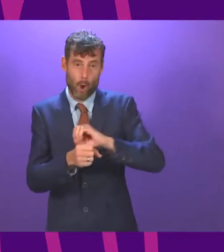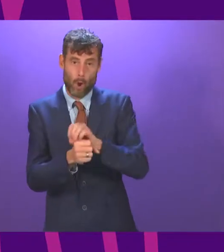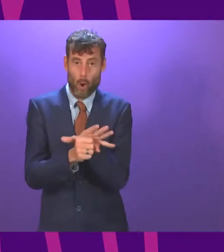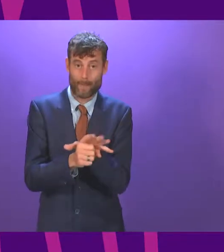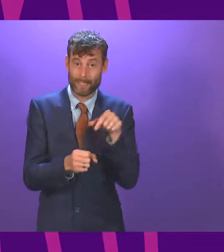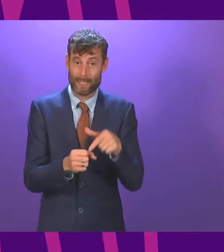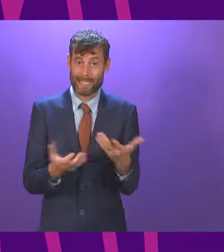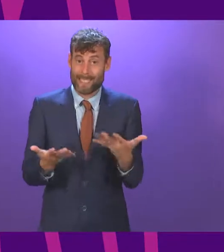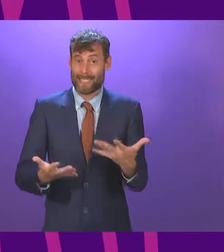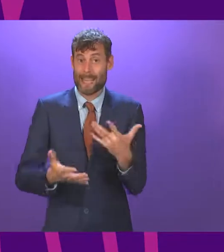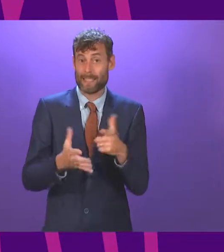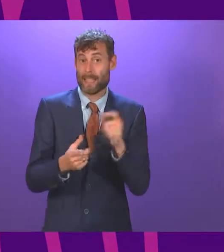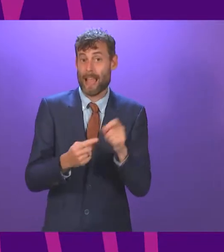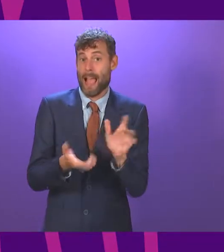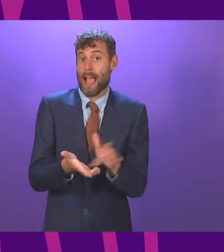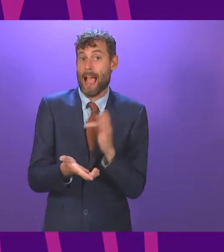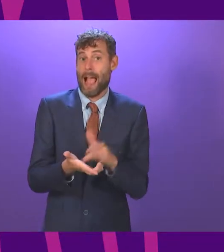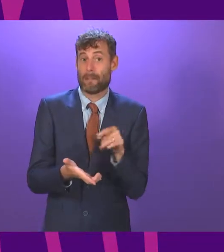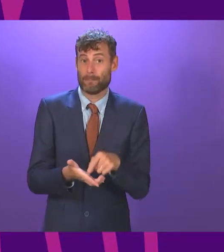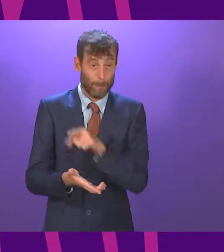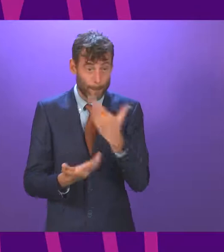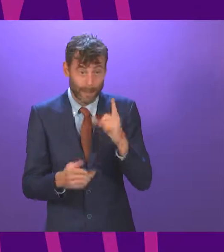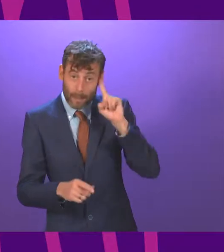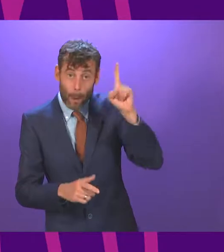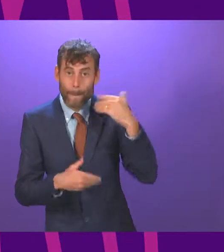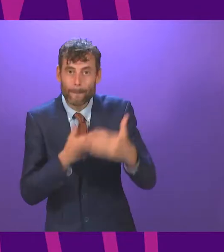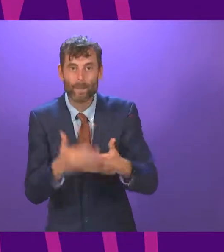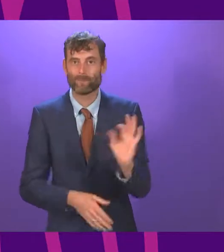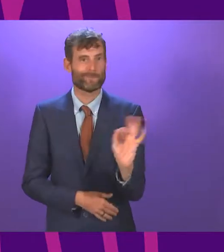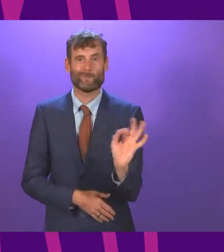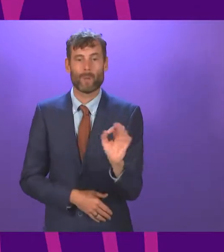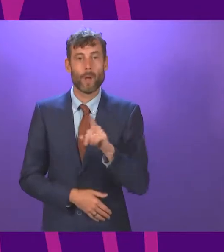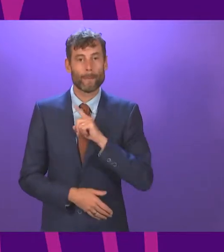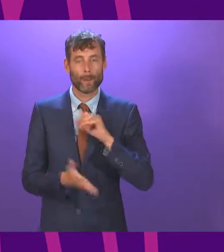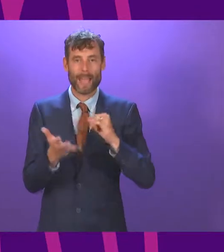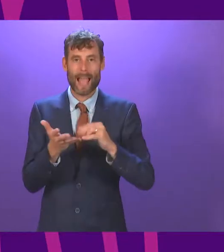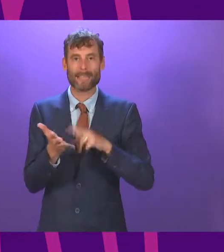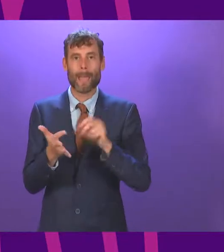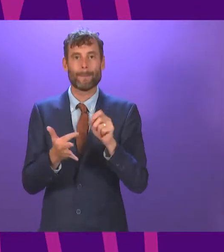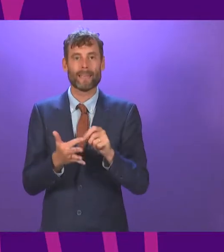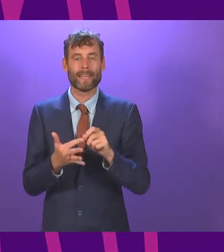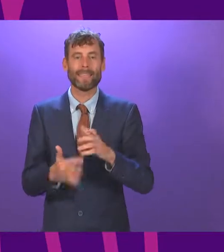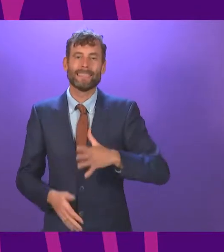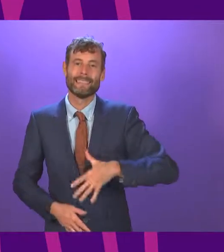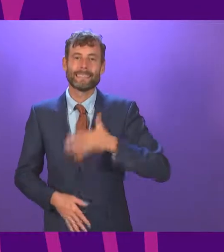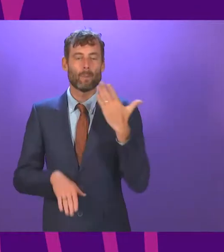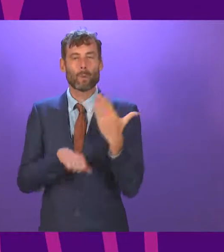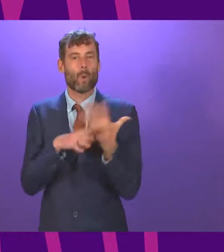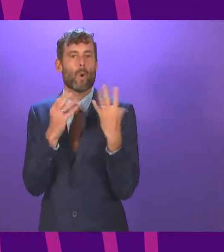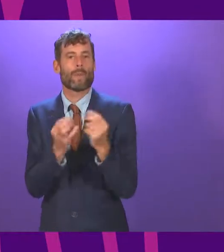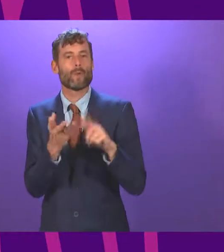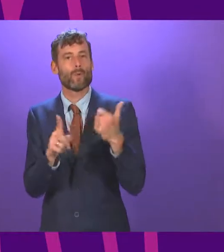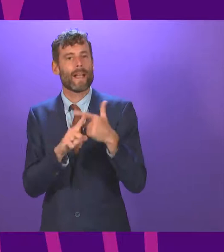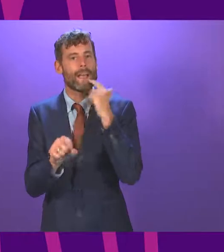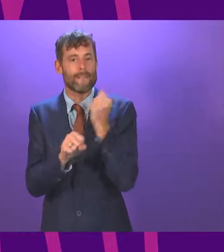either, was he? Because people in Scotland have suffered because the SNP Scottish government wanted to do it differently. They couldn't work with the UK